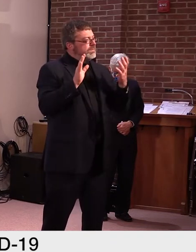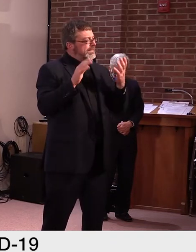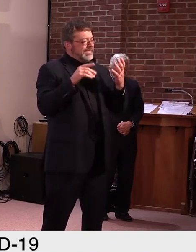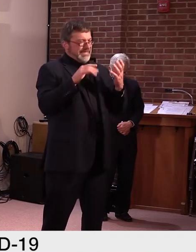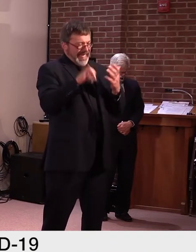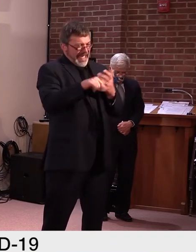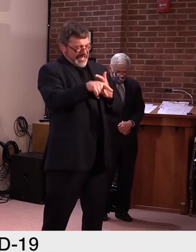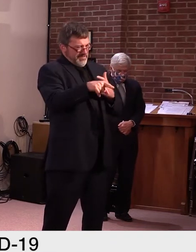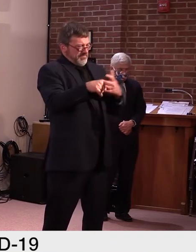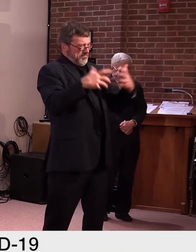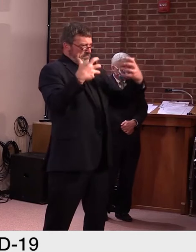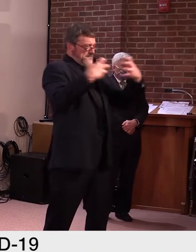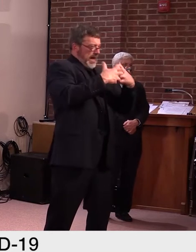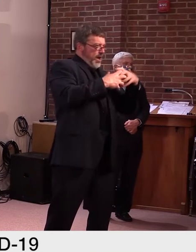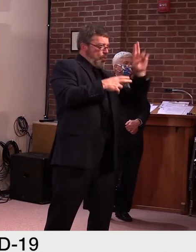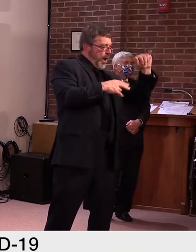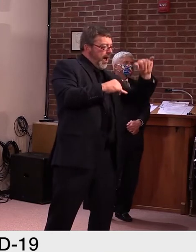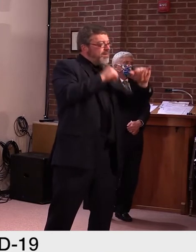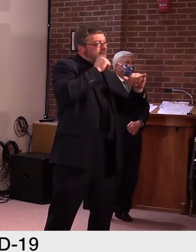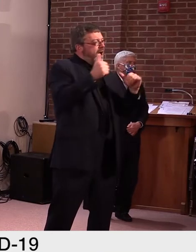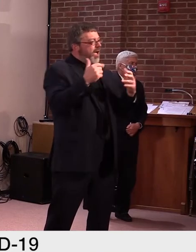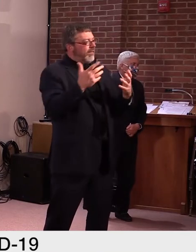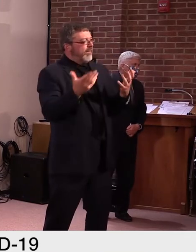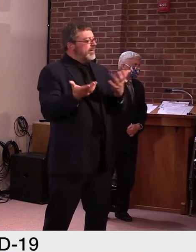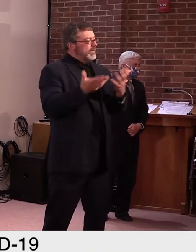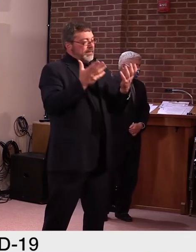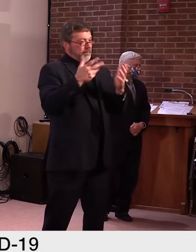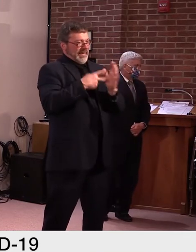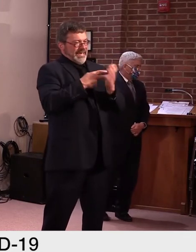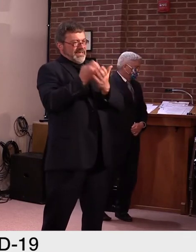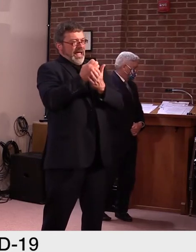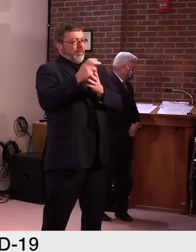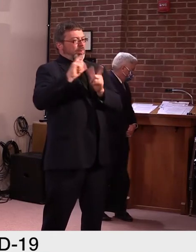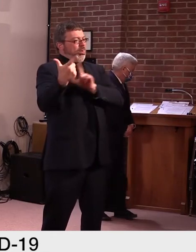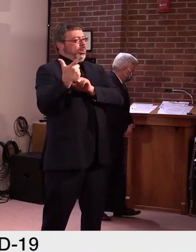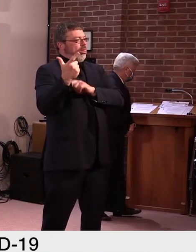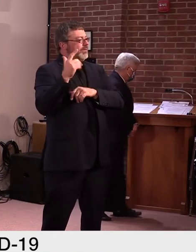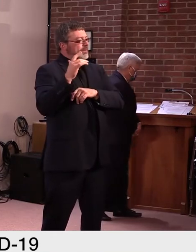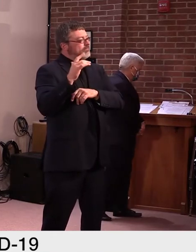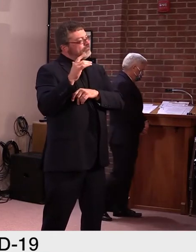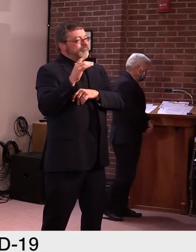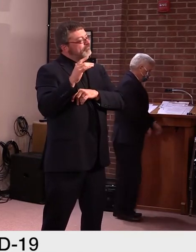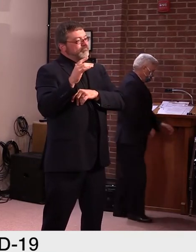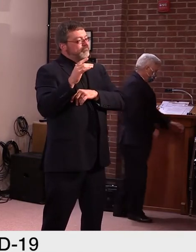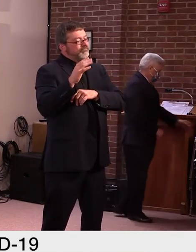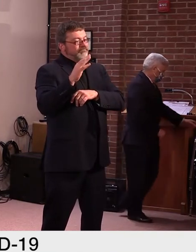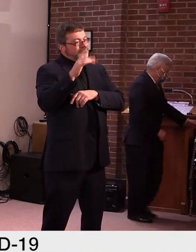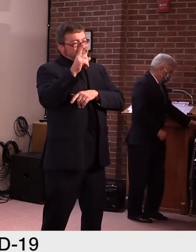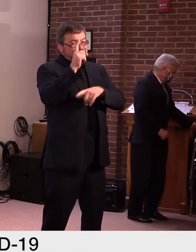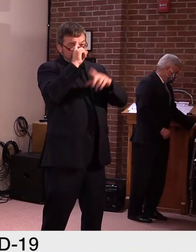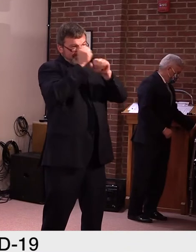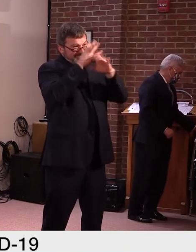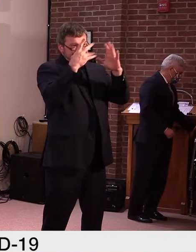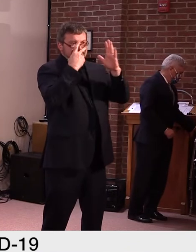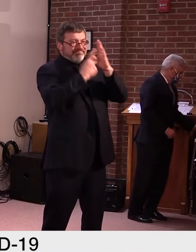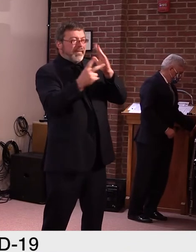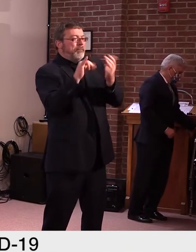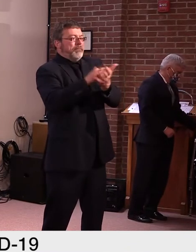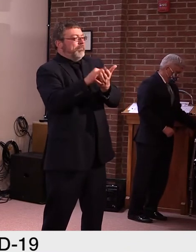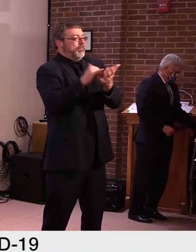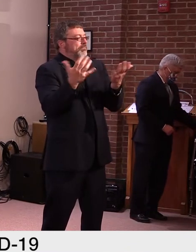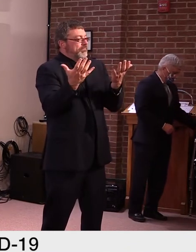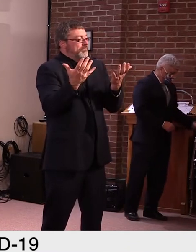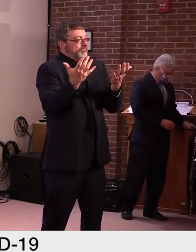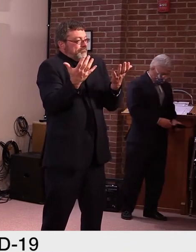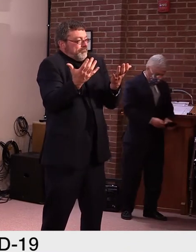economic downturns. And as such, when you see these sharp declines, you know, what happened here is, um,